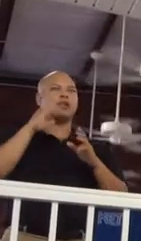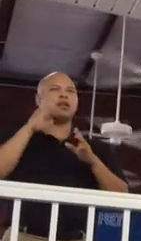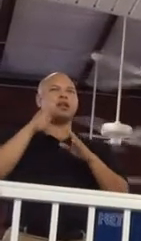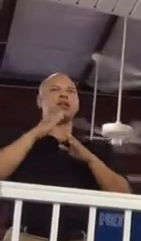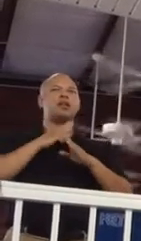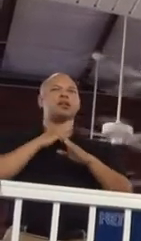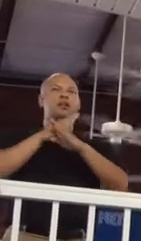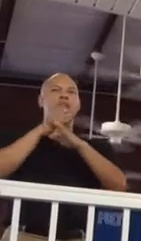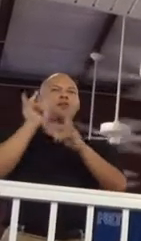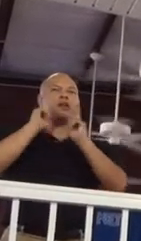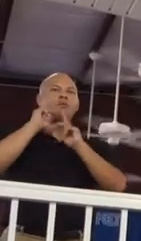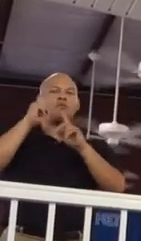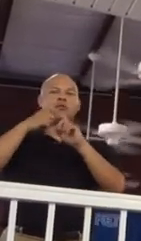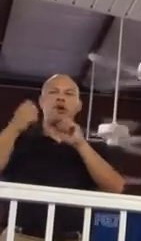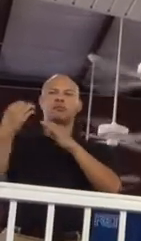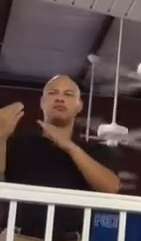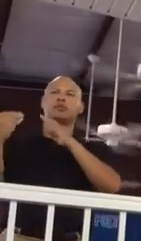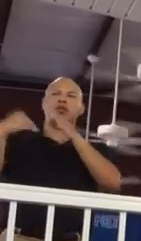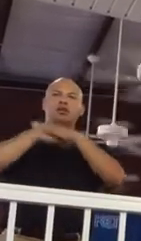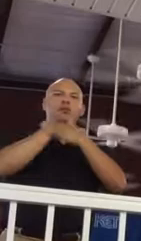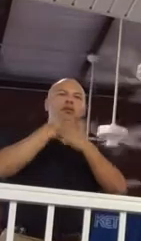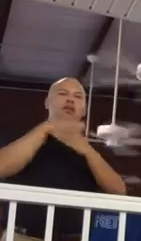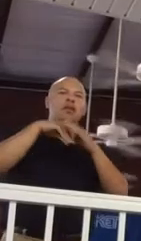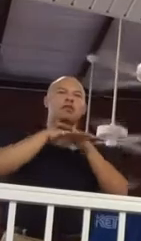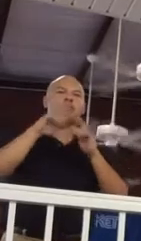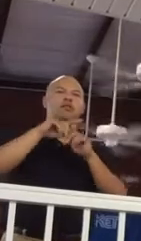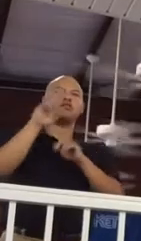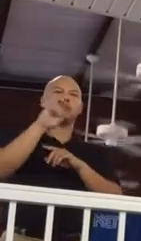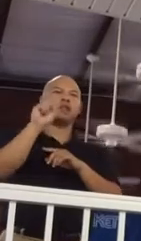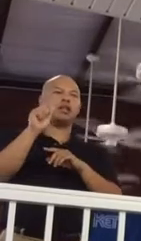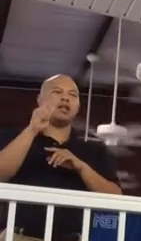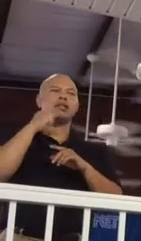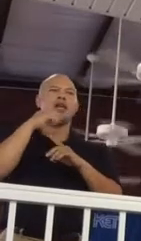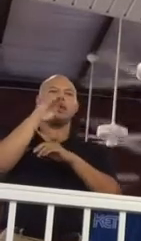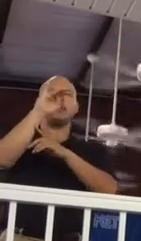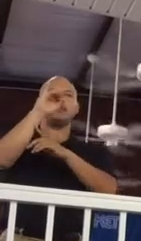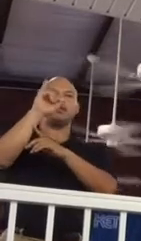from screaming into our country. Missile defense.